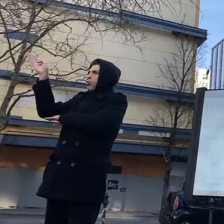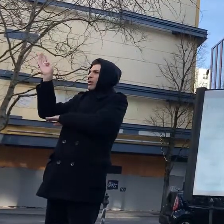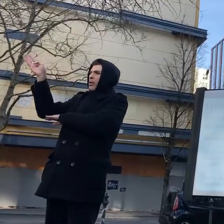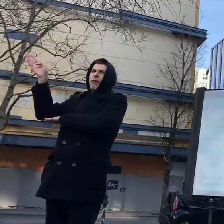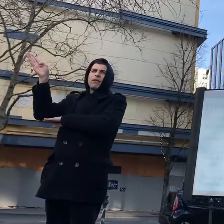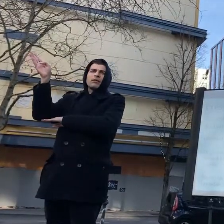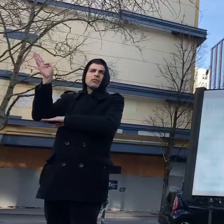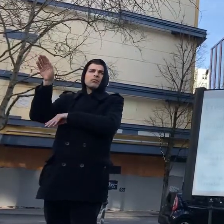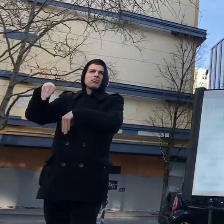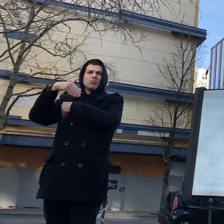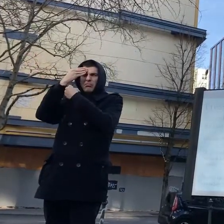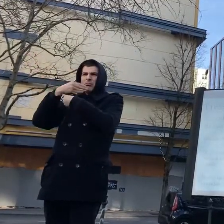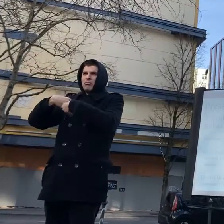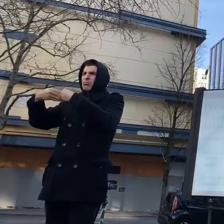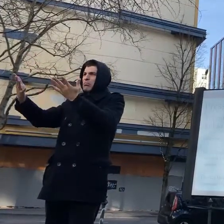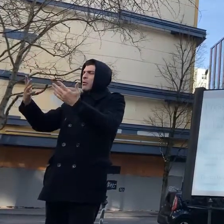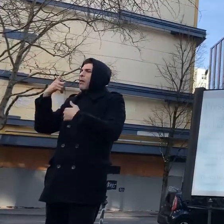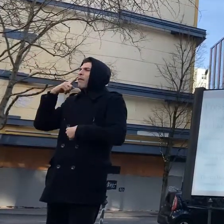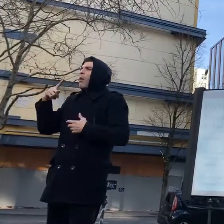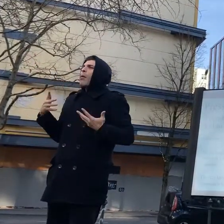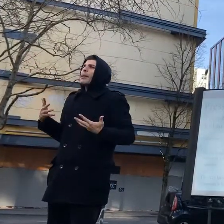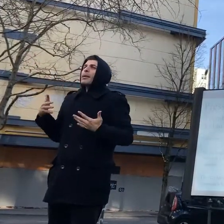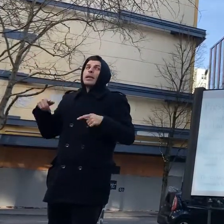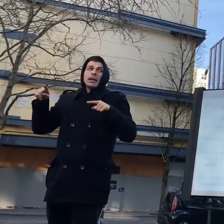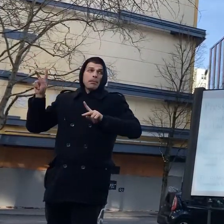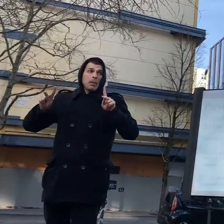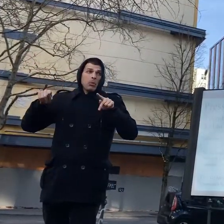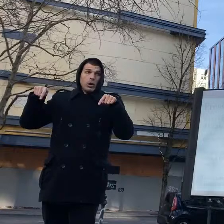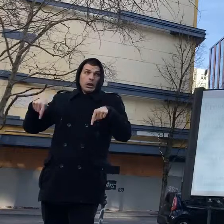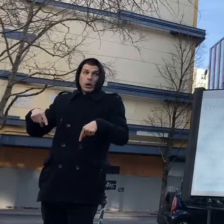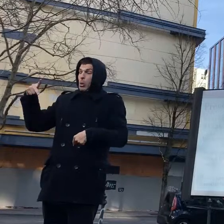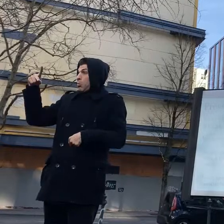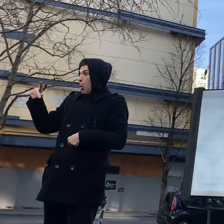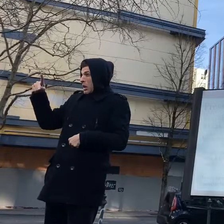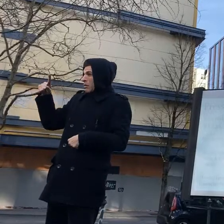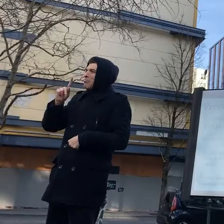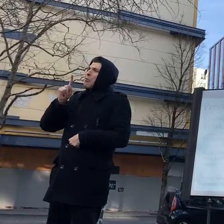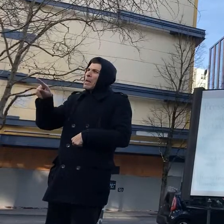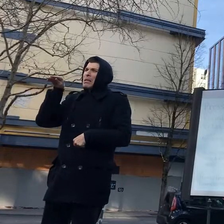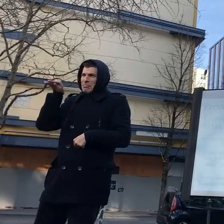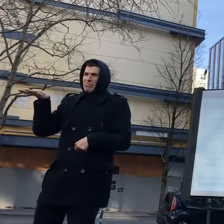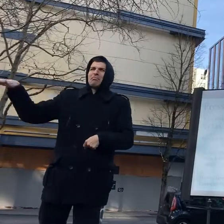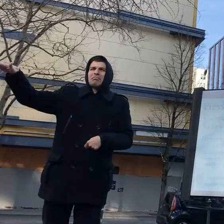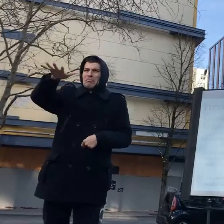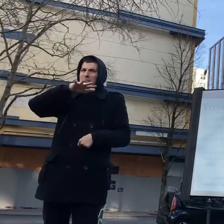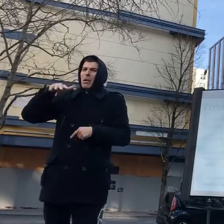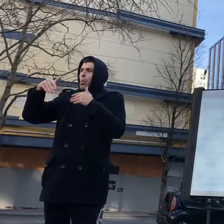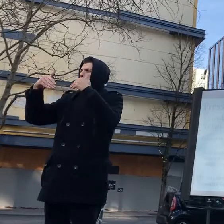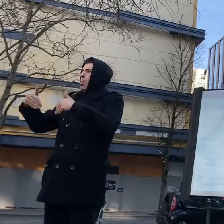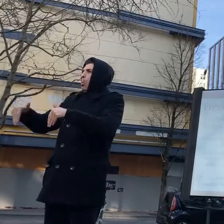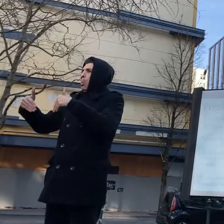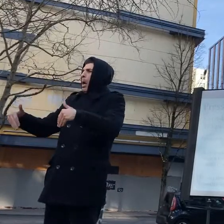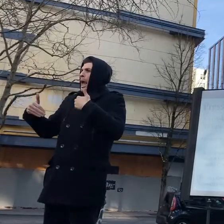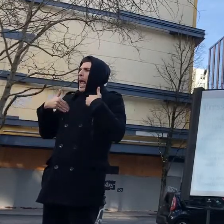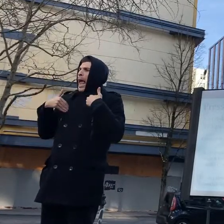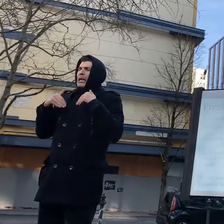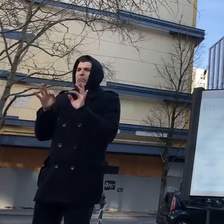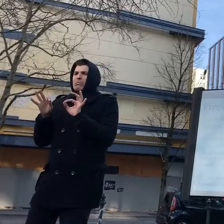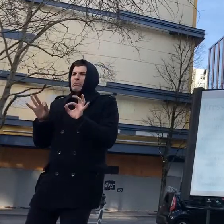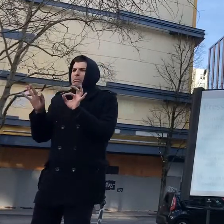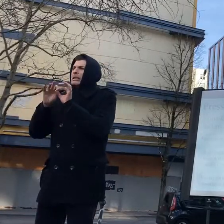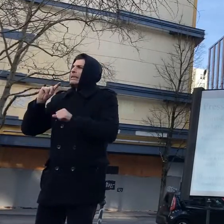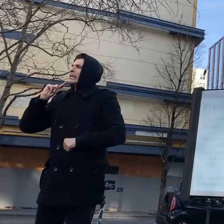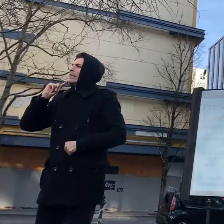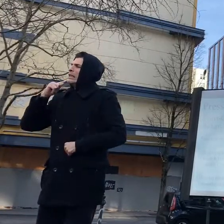in advance of j20 where it is expected that protesters counter protesters and police will meet in cities around the country